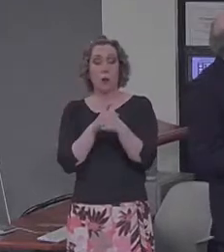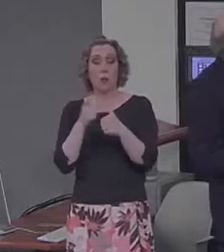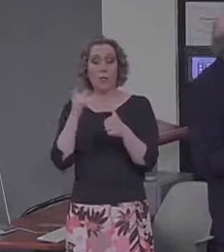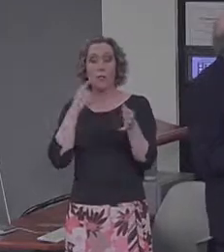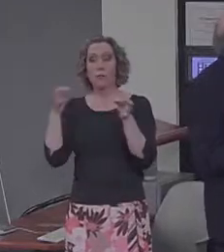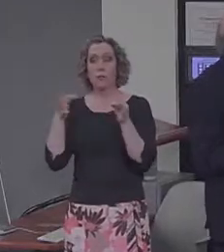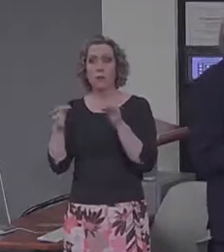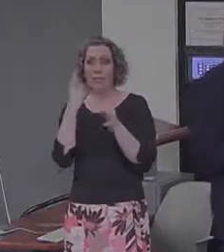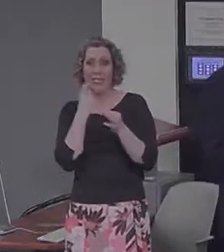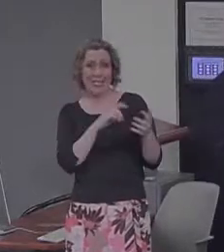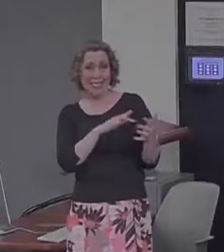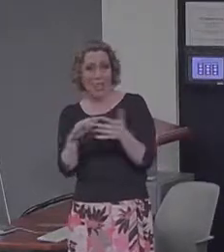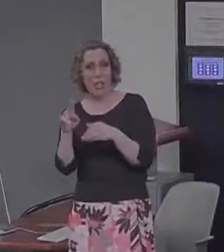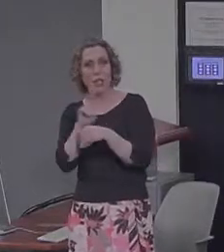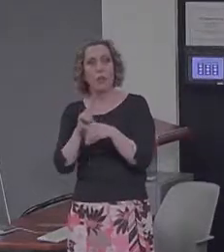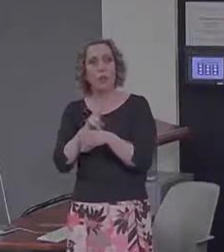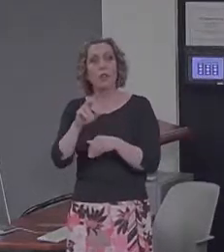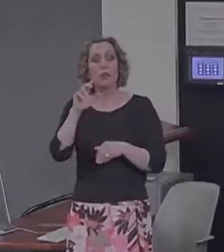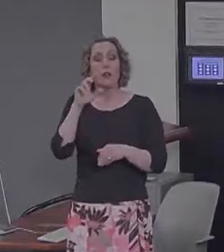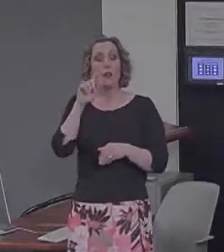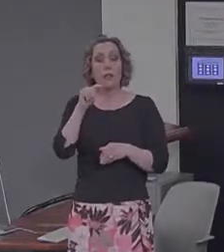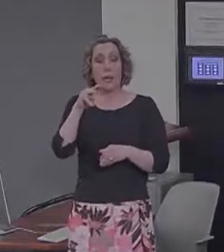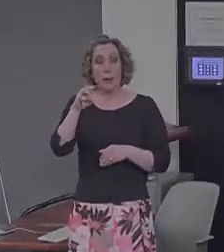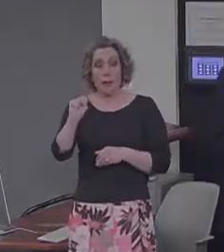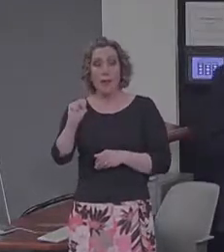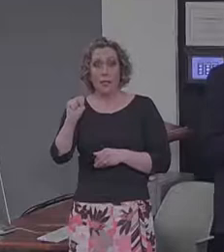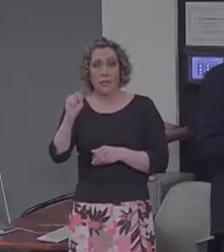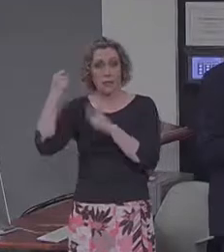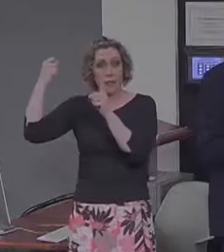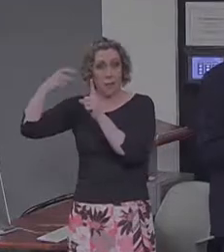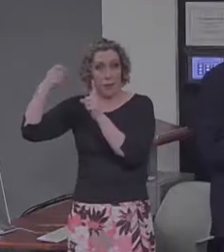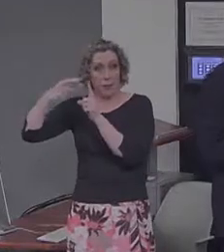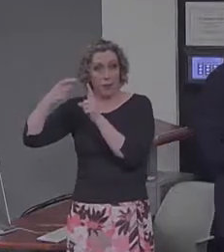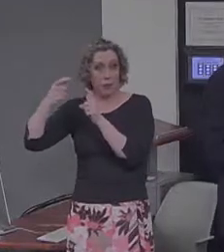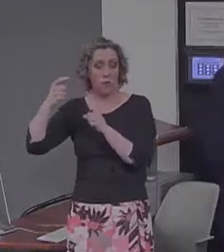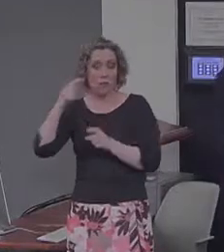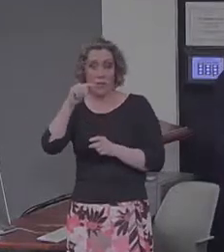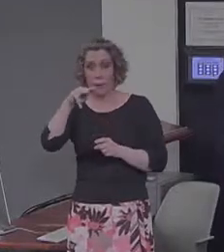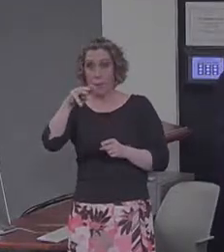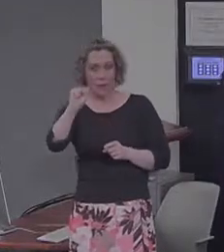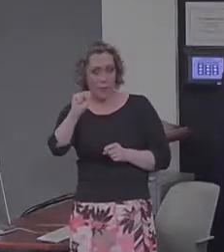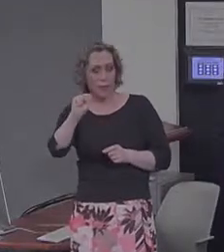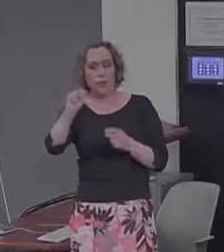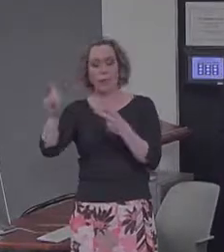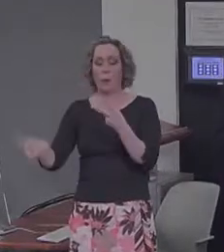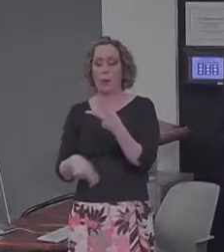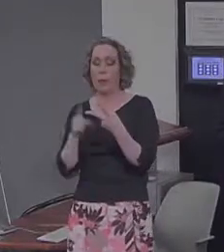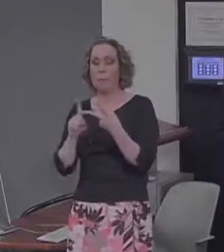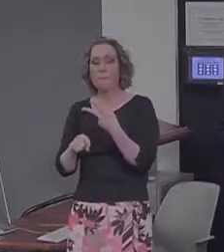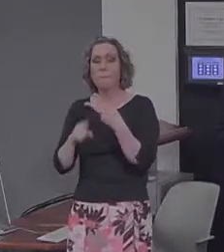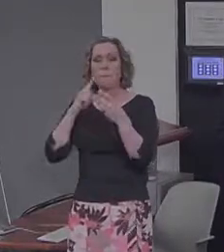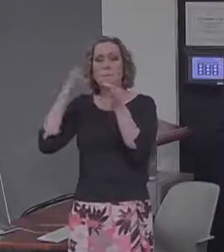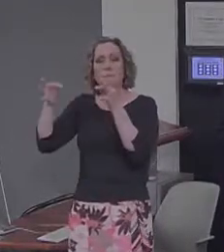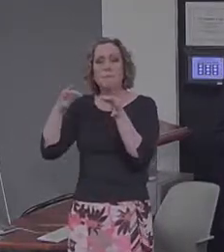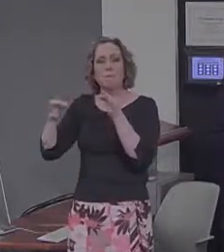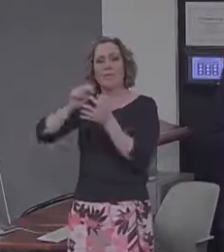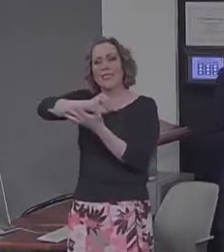recent study using transcranial magnetic stimulation or TMS. And then second, I'll tell you about a series of recent studies